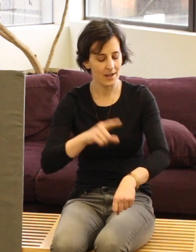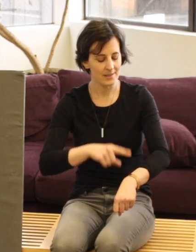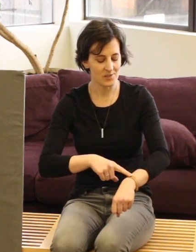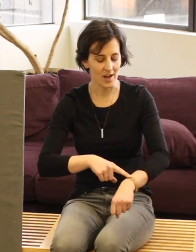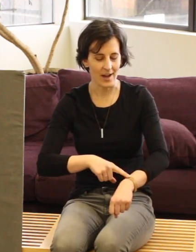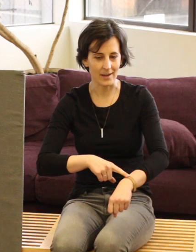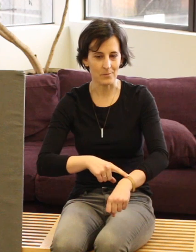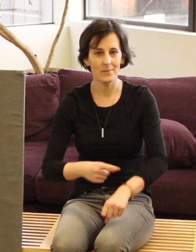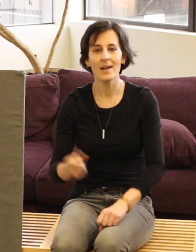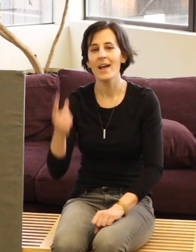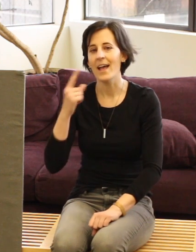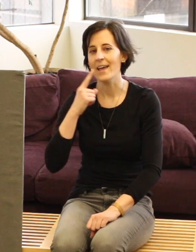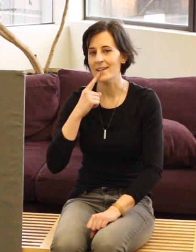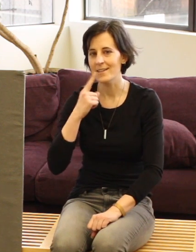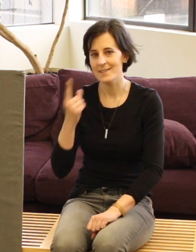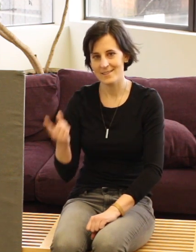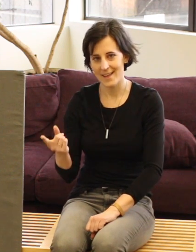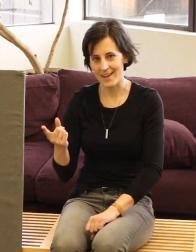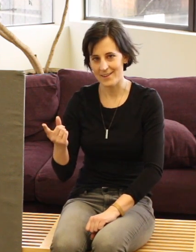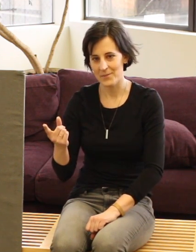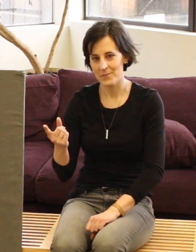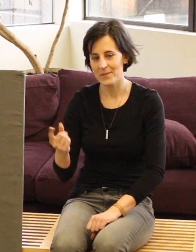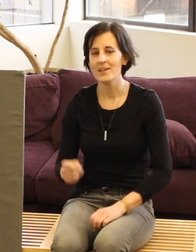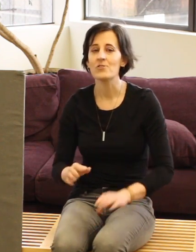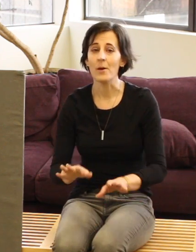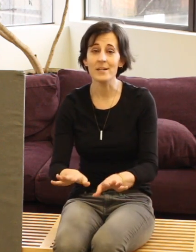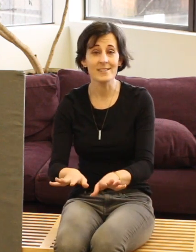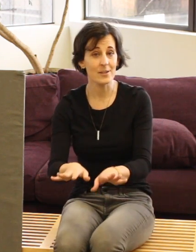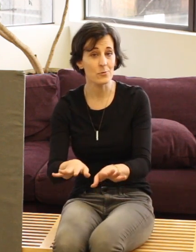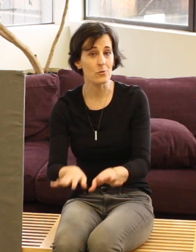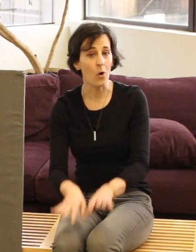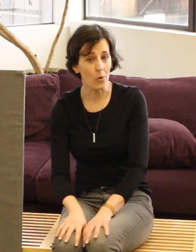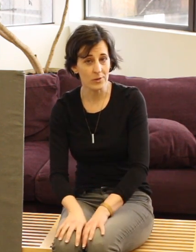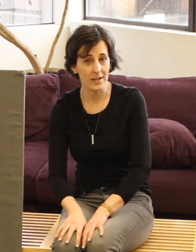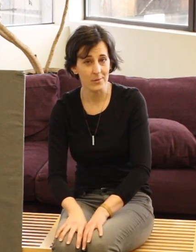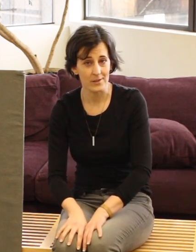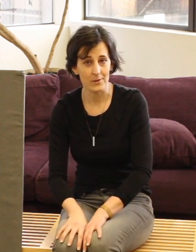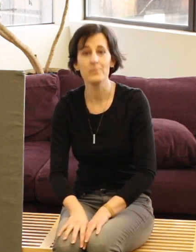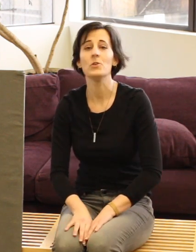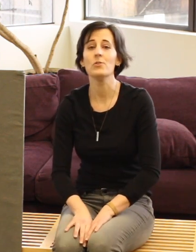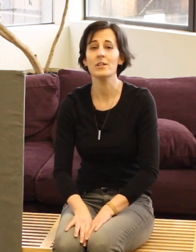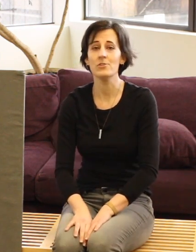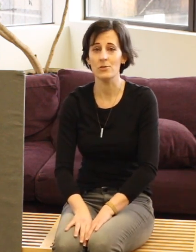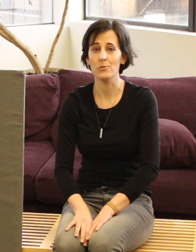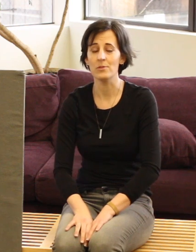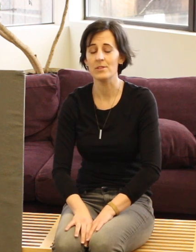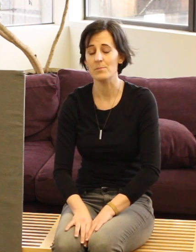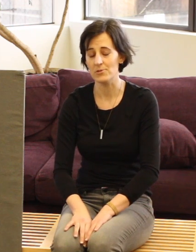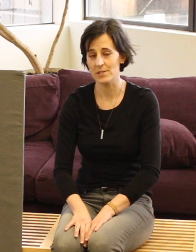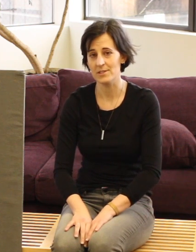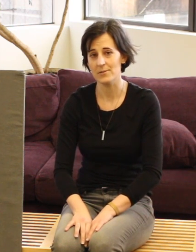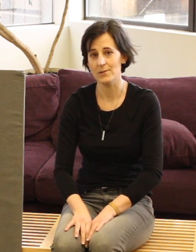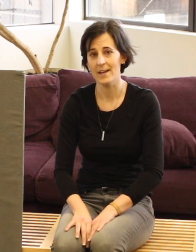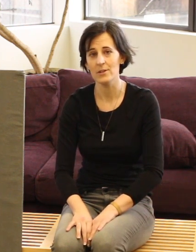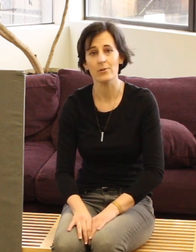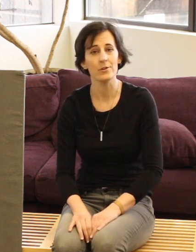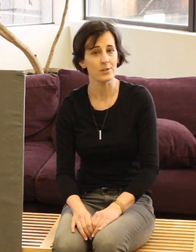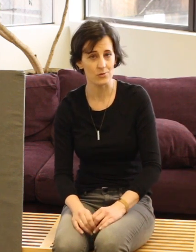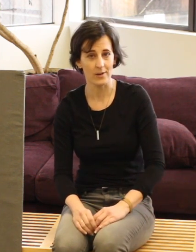friends, time, and say. So I'm going to sing through the whole thing with you. You can do the motions if you'd like or you can join